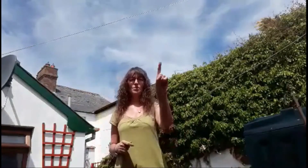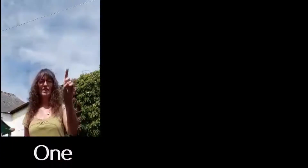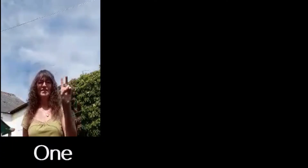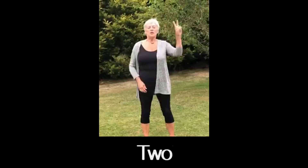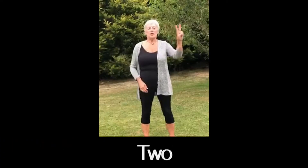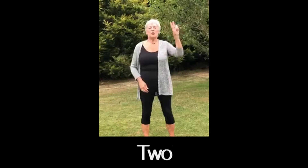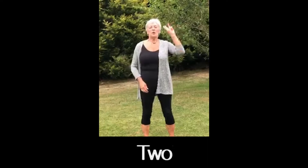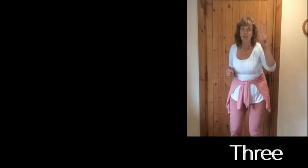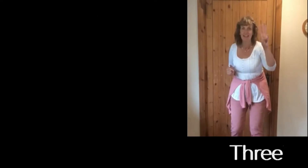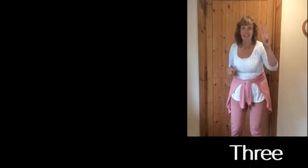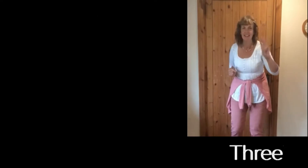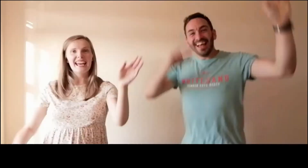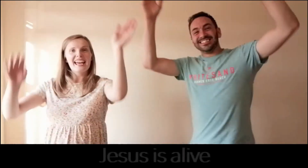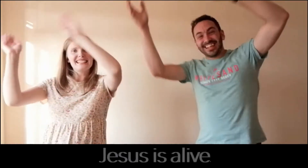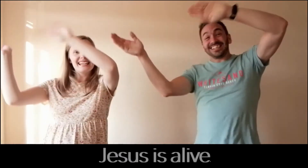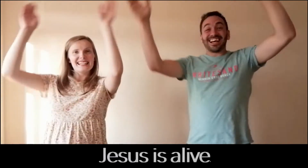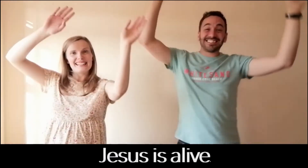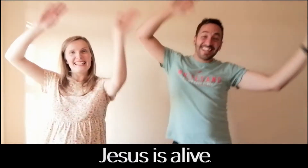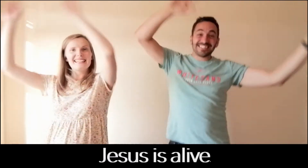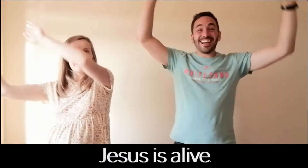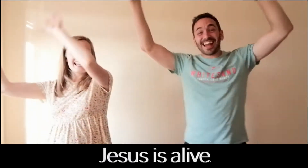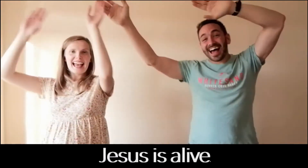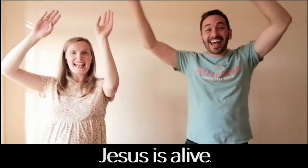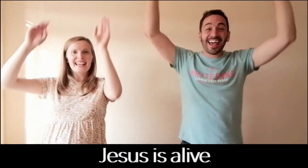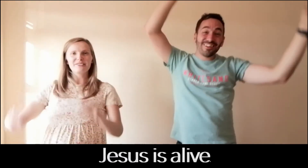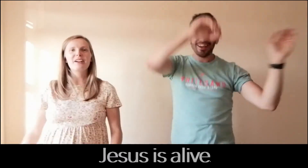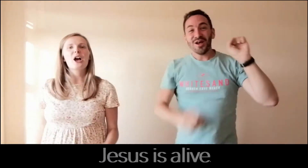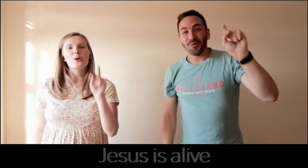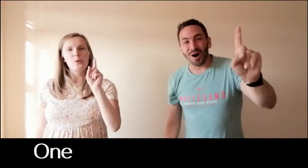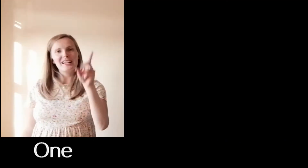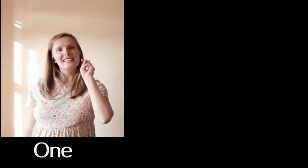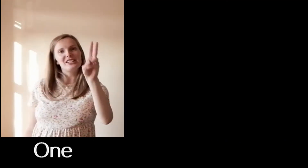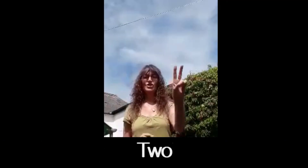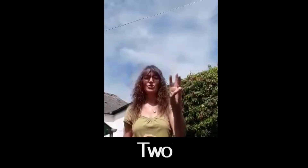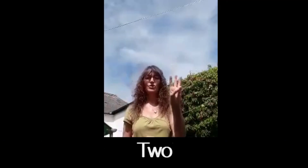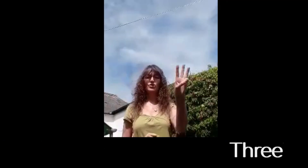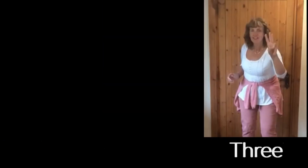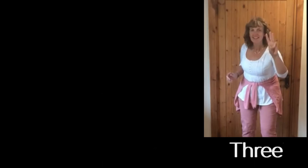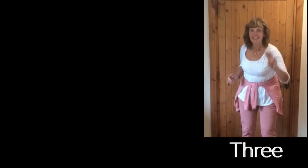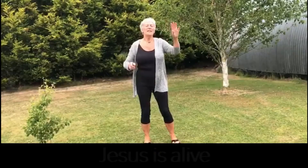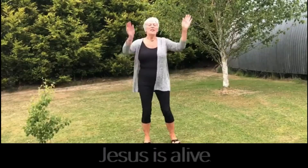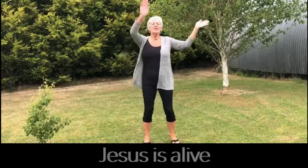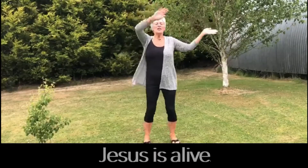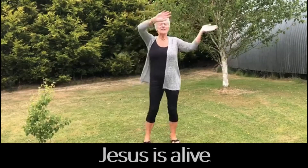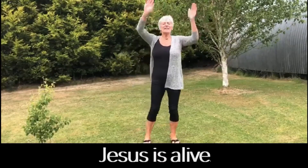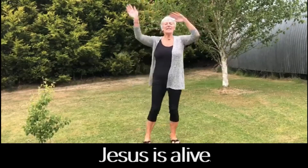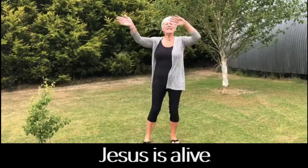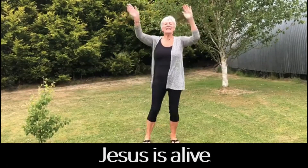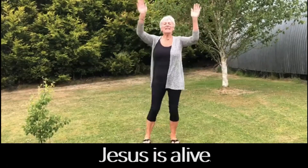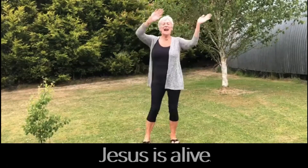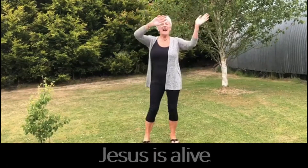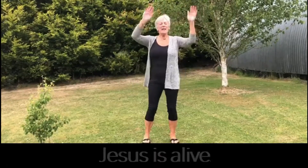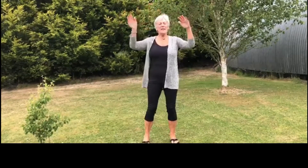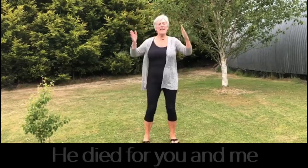1, 2, 3, Jesus is alive 1, 2, 3, Jesus